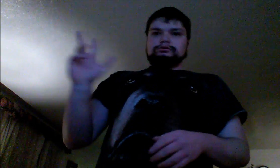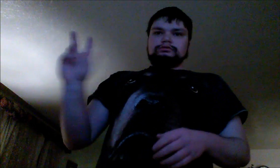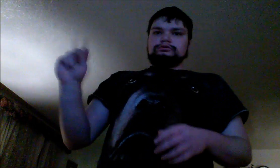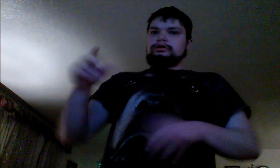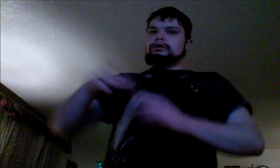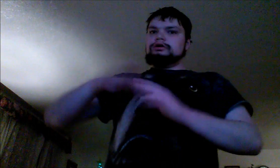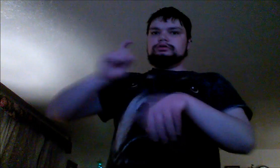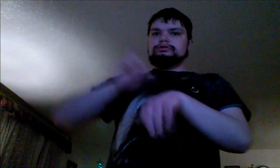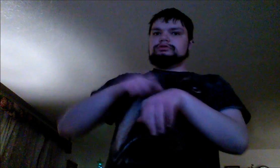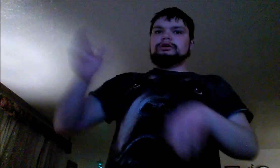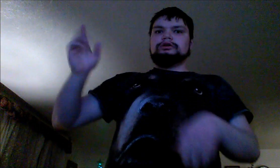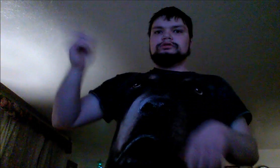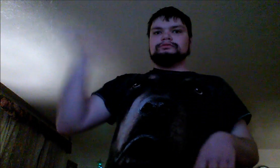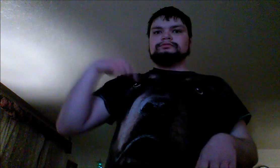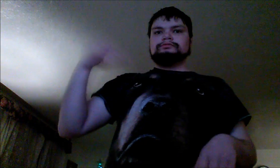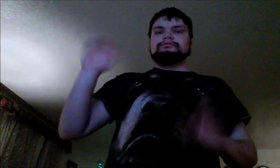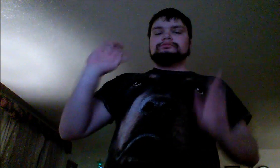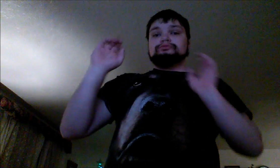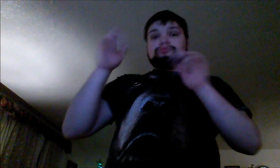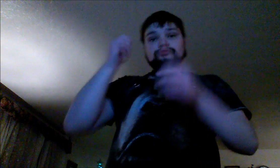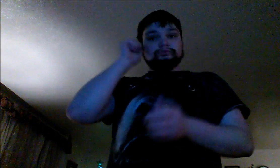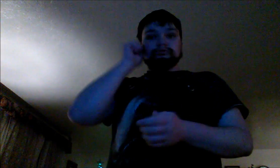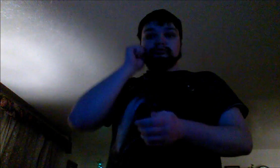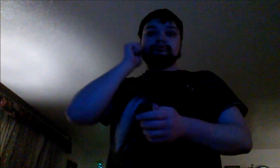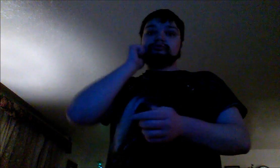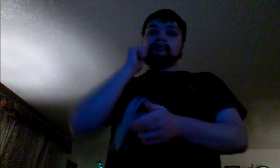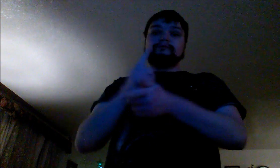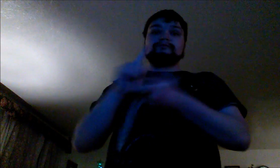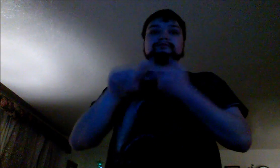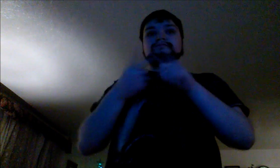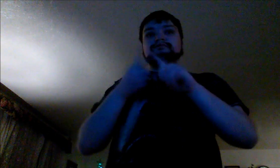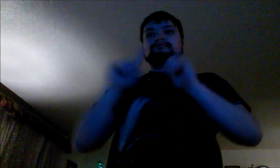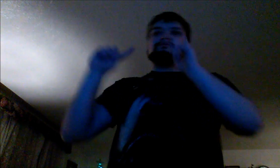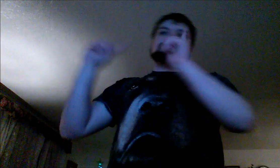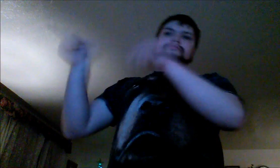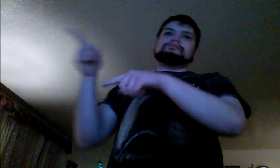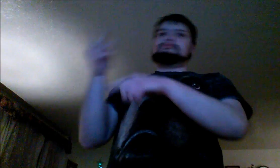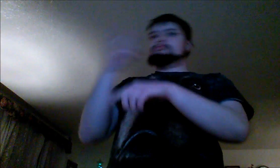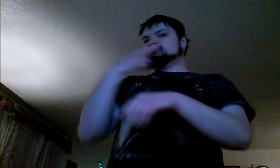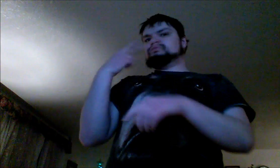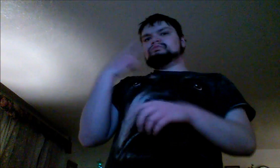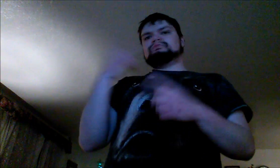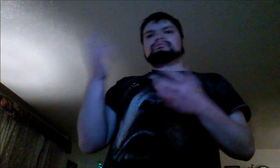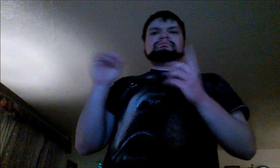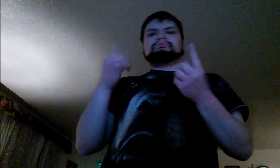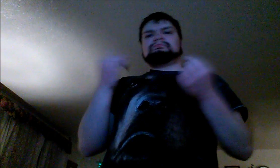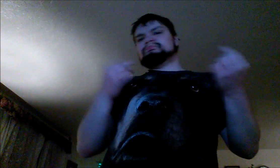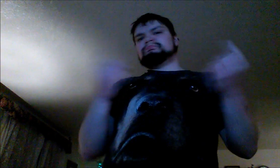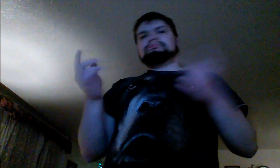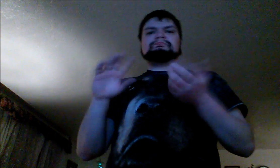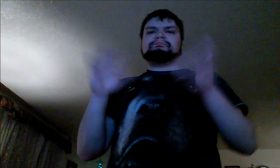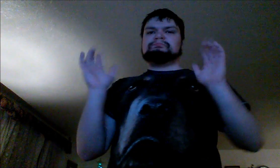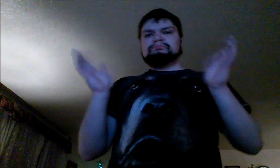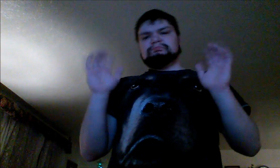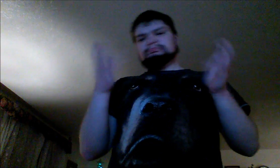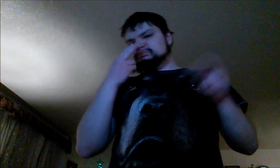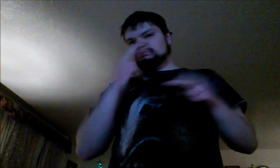times a day. Two times a day. Did you know that even after scooping, bacterial odor keeps growing? Arm & Hammer Clump & Seal Micro Guard seals and destroys immediate